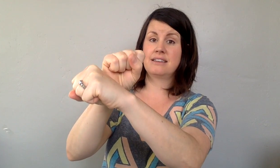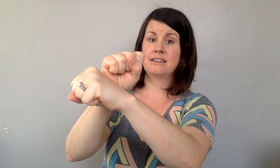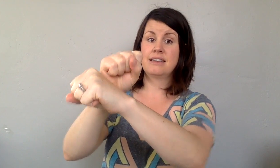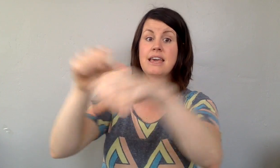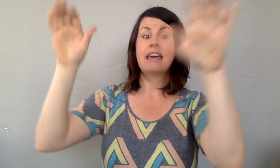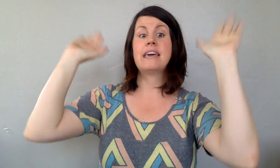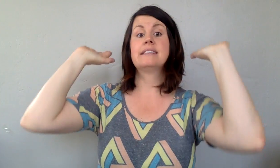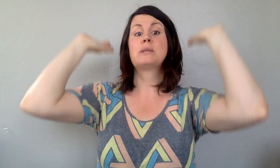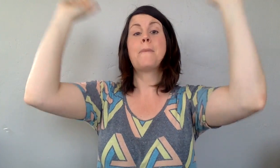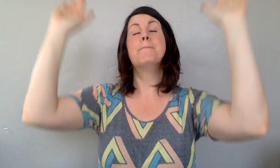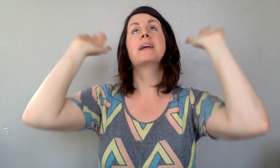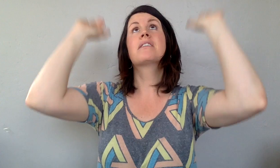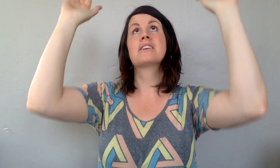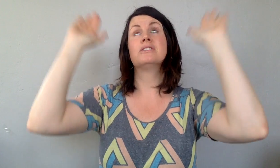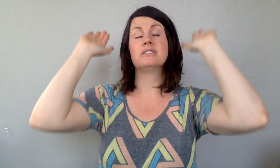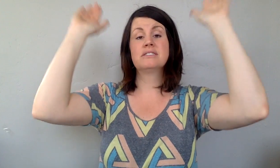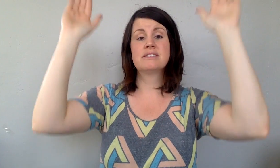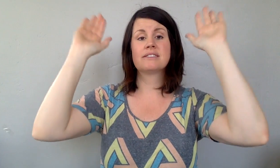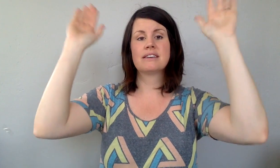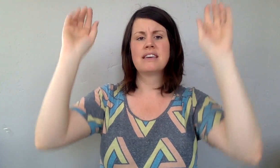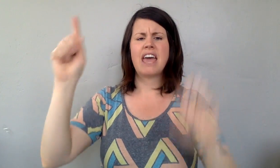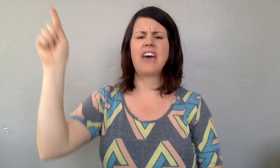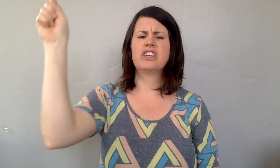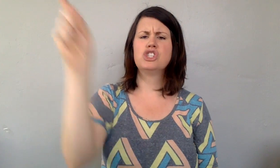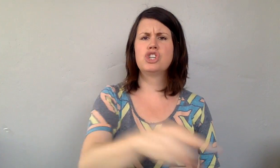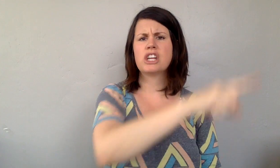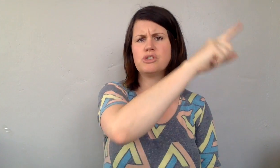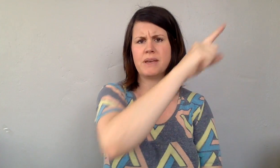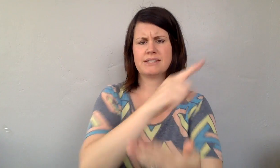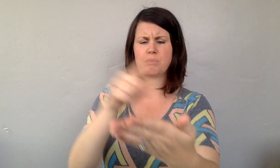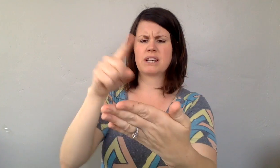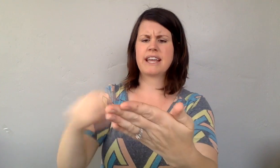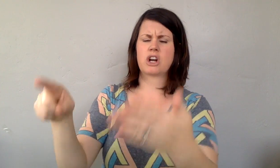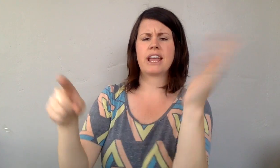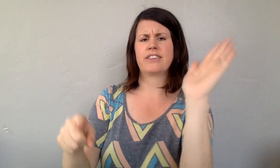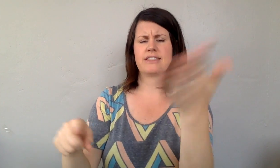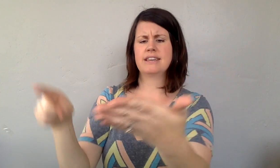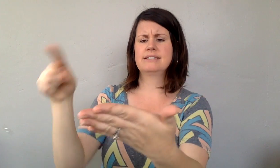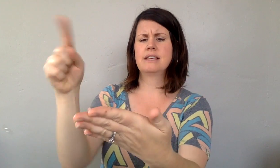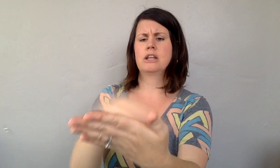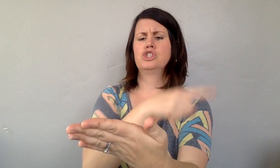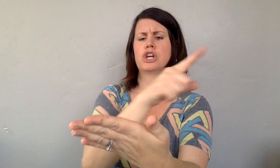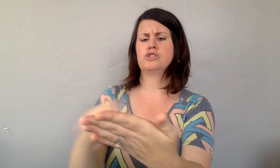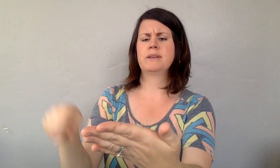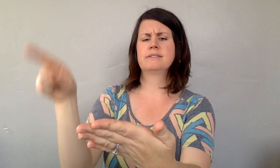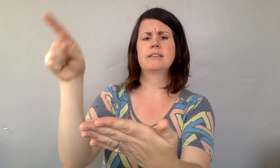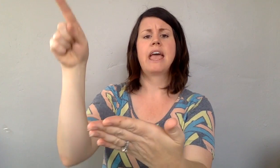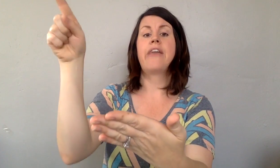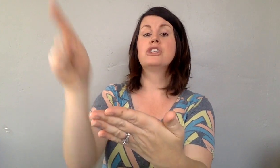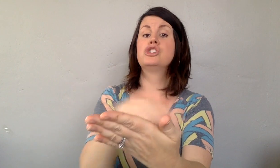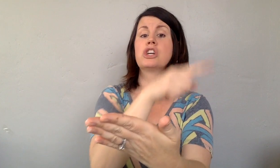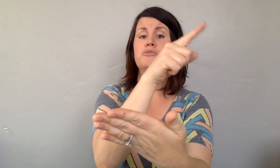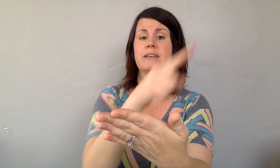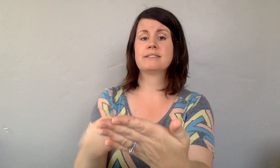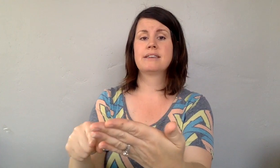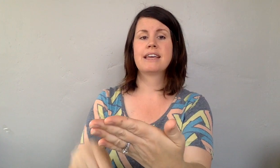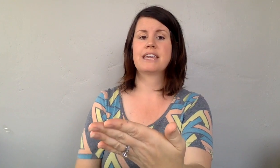his miracles, and the judgments, and we're going to take our hand like this, judgments, and the judgments he